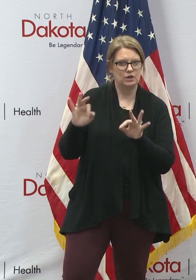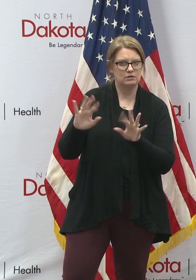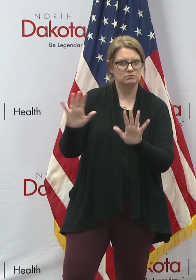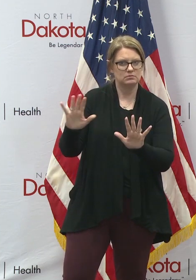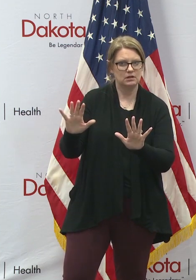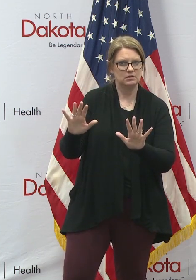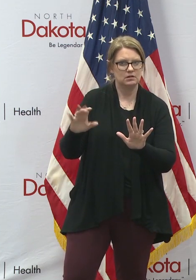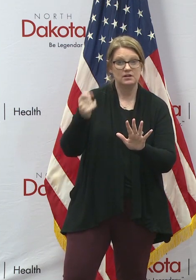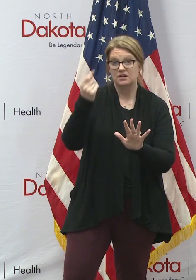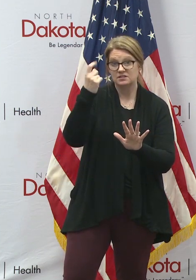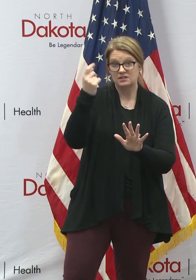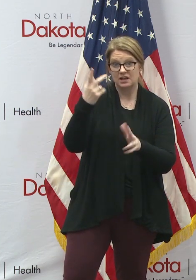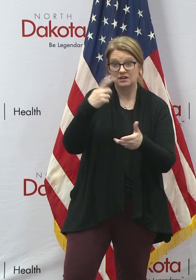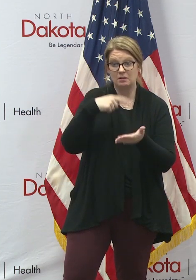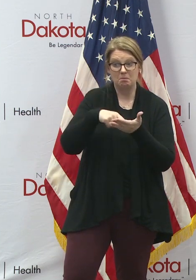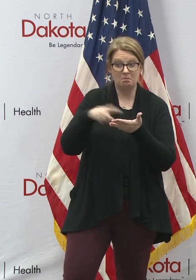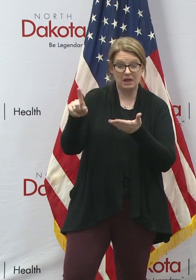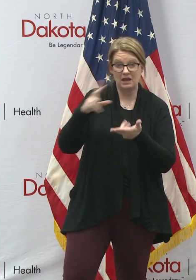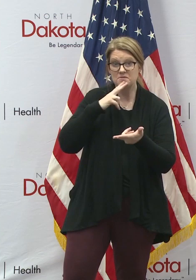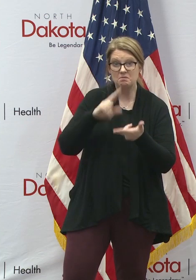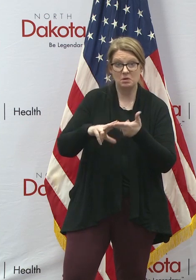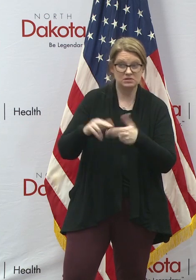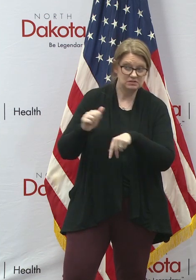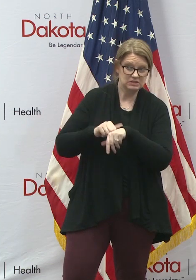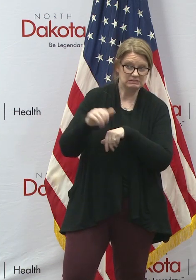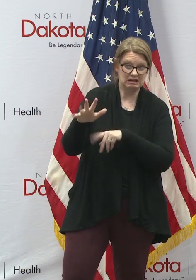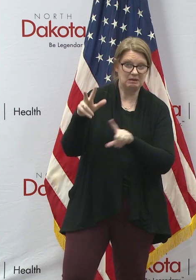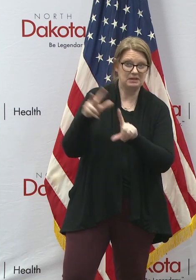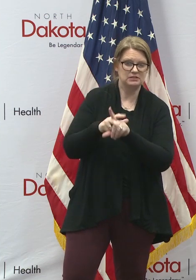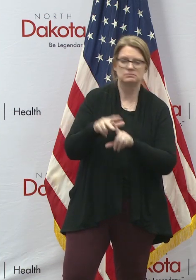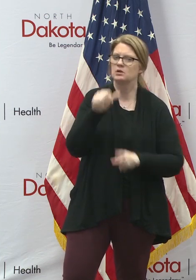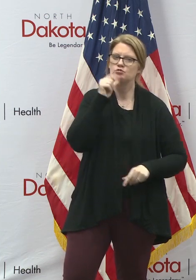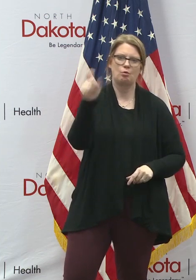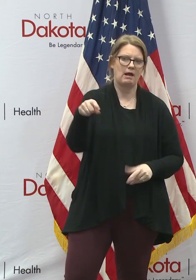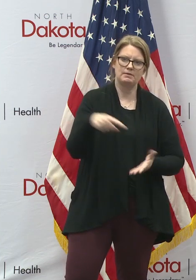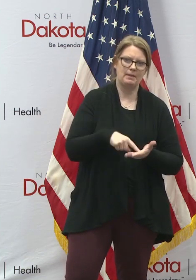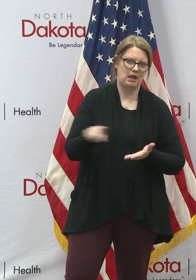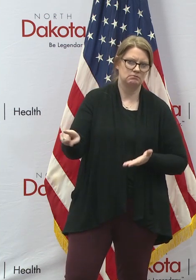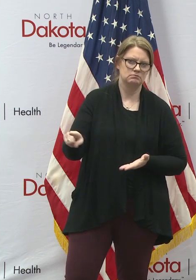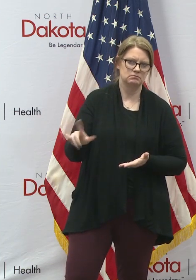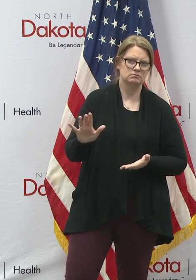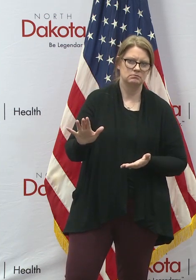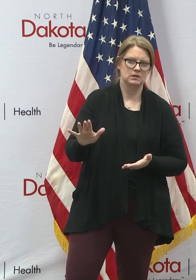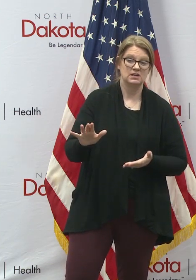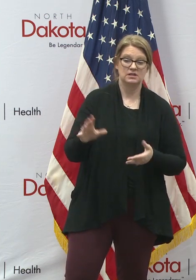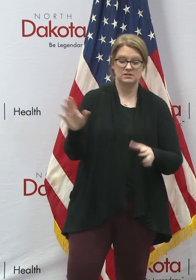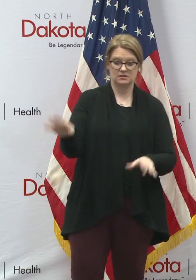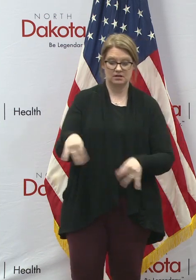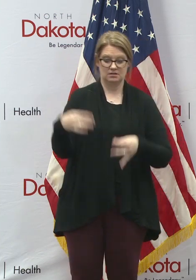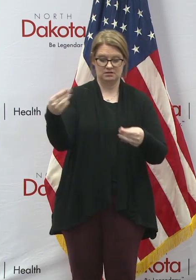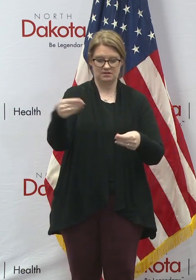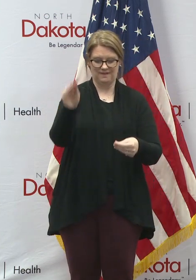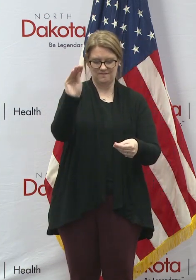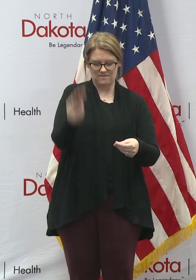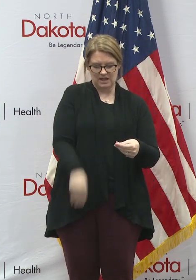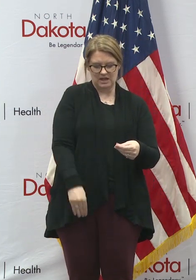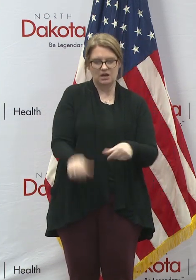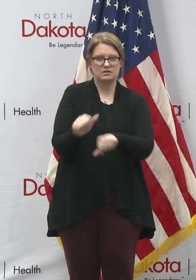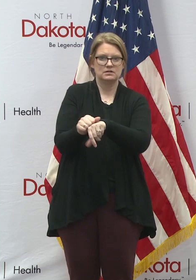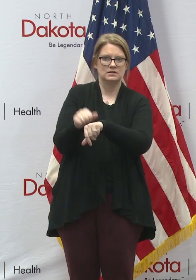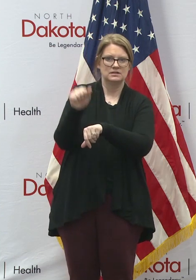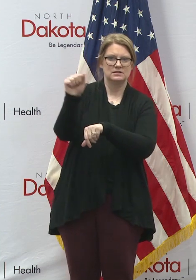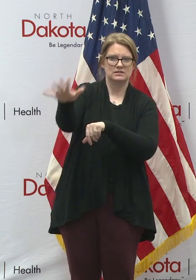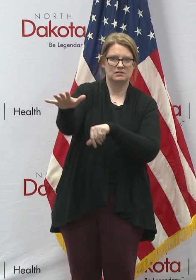not have to pay postage for sending in that application. And then they'll send in the application. We have a very